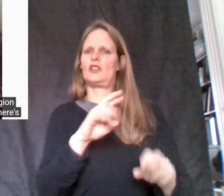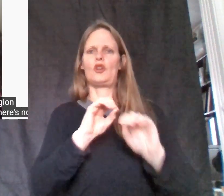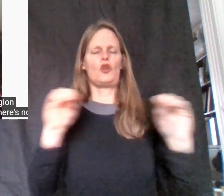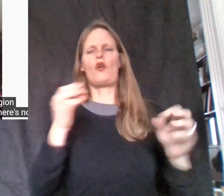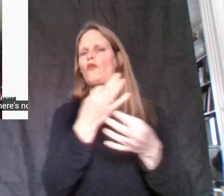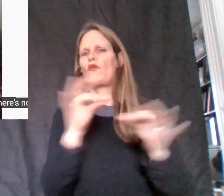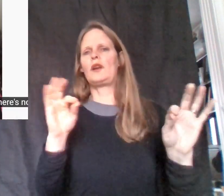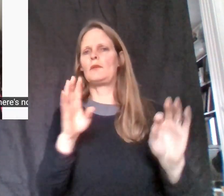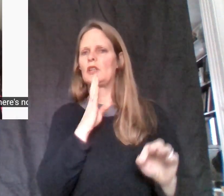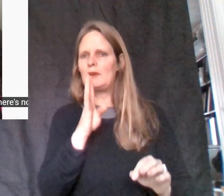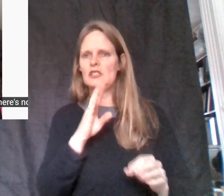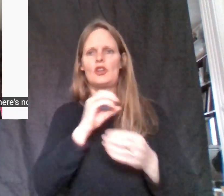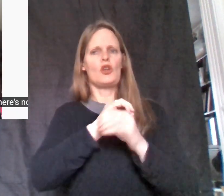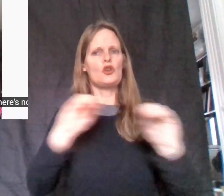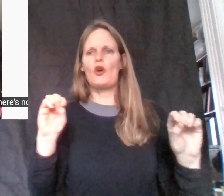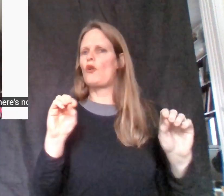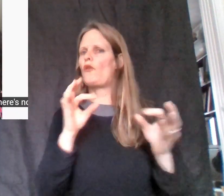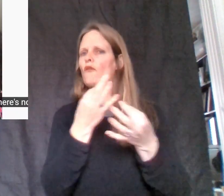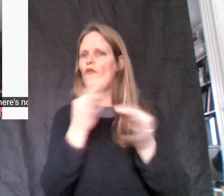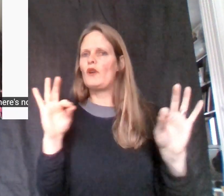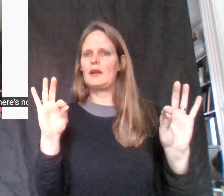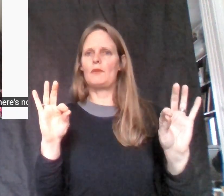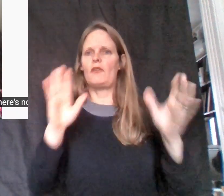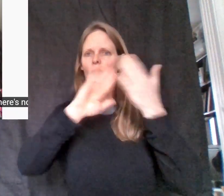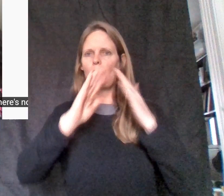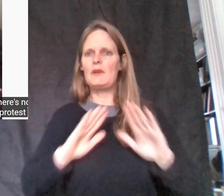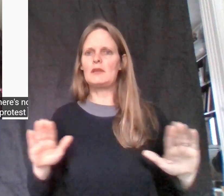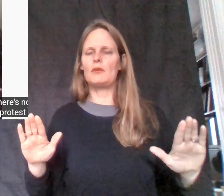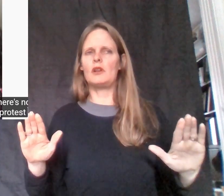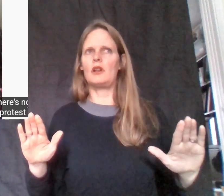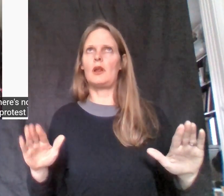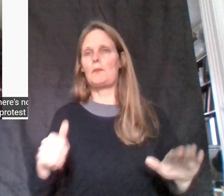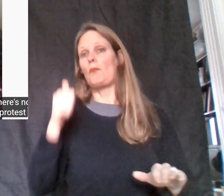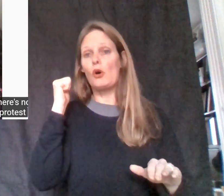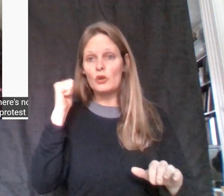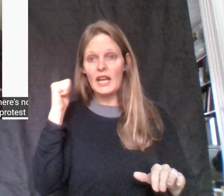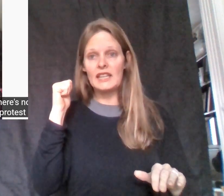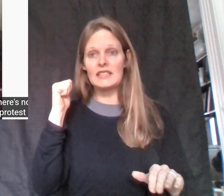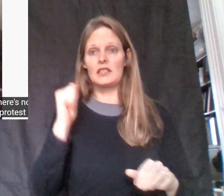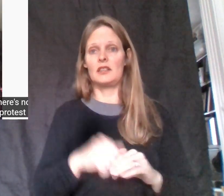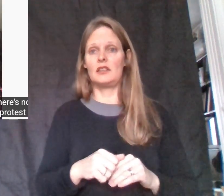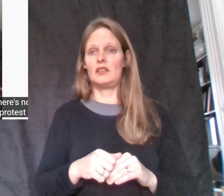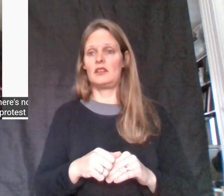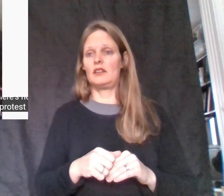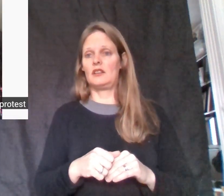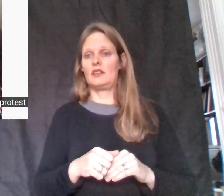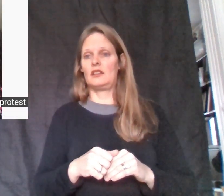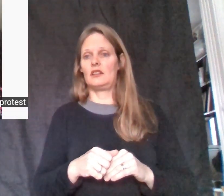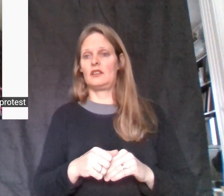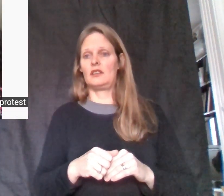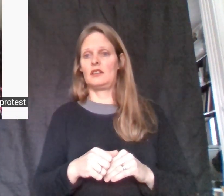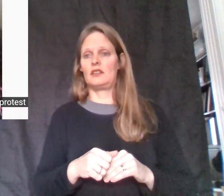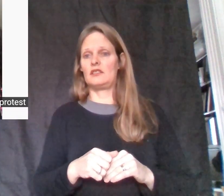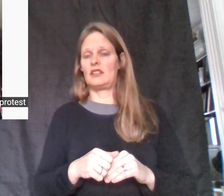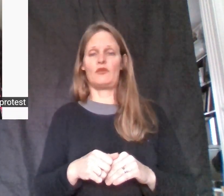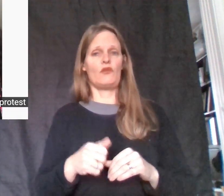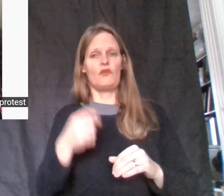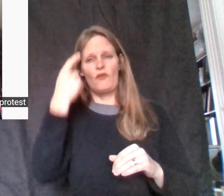no freedom of peaceful, you know, protest. And for anyone who